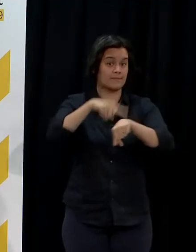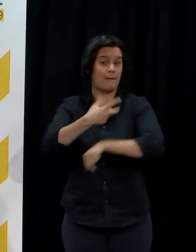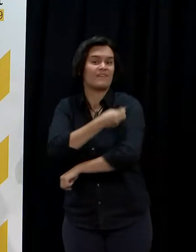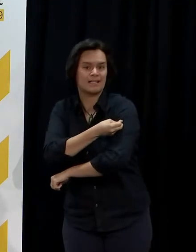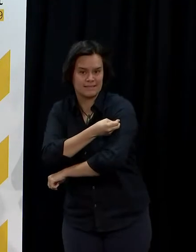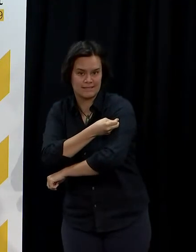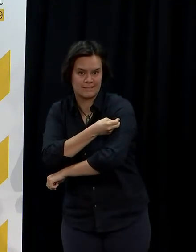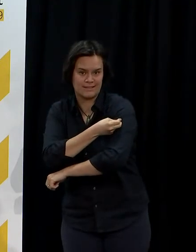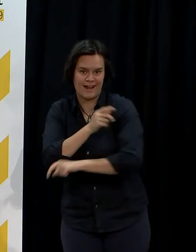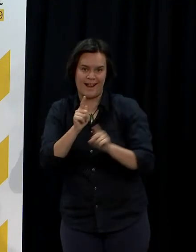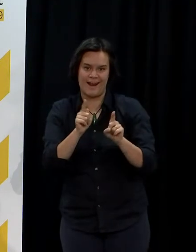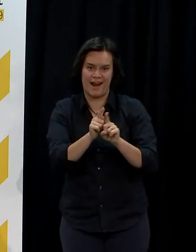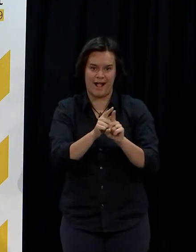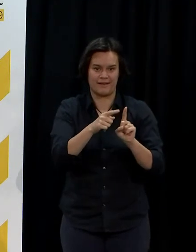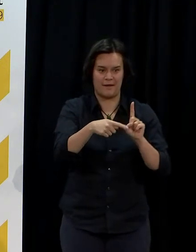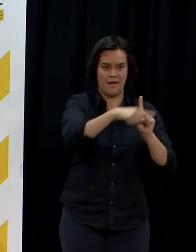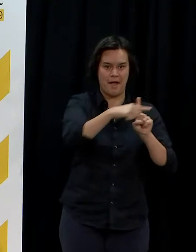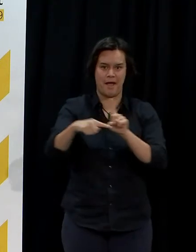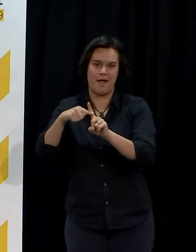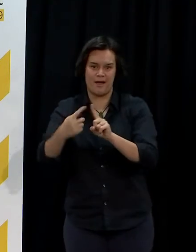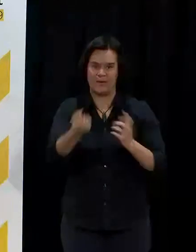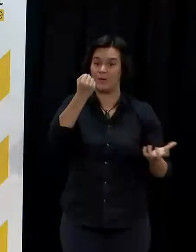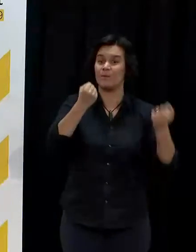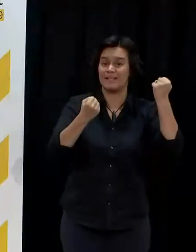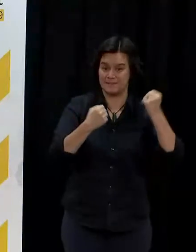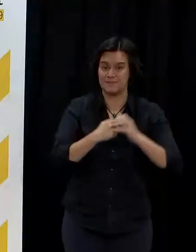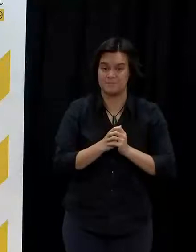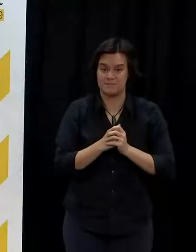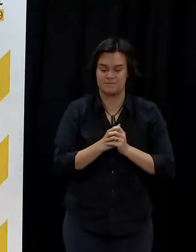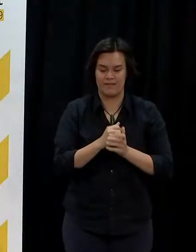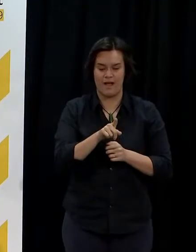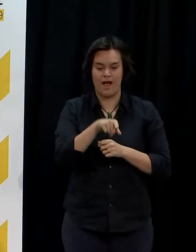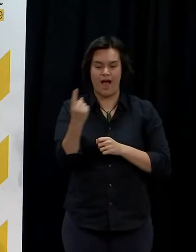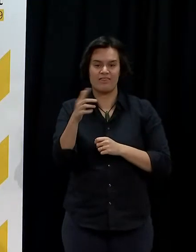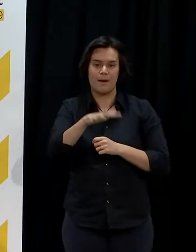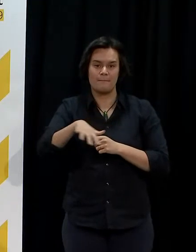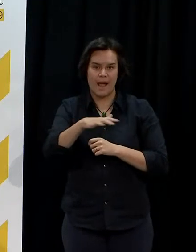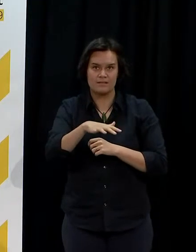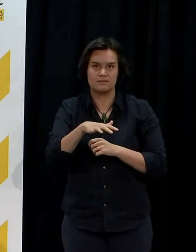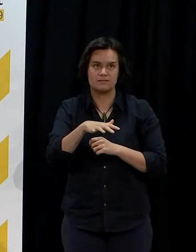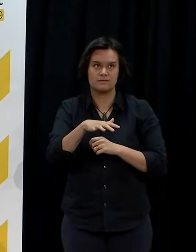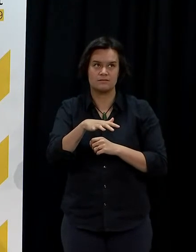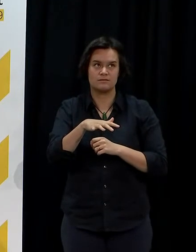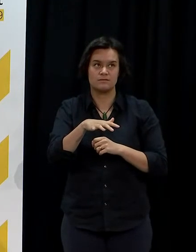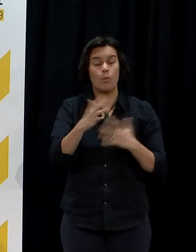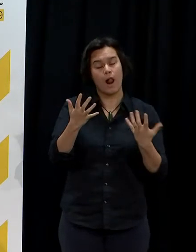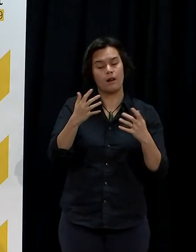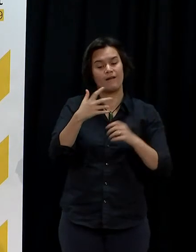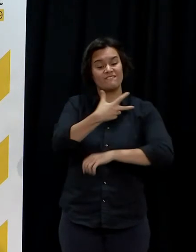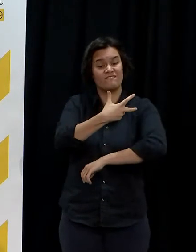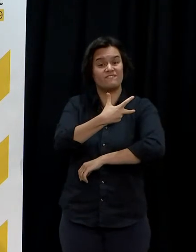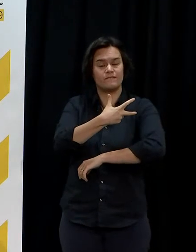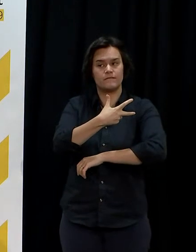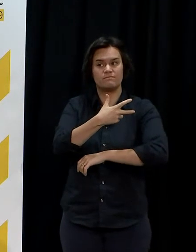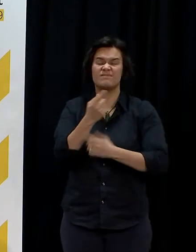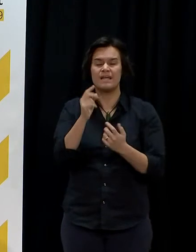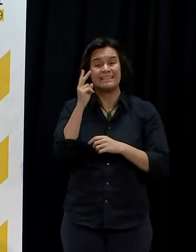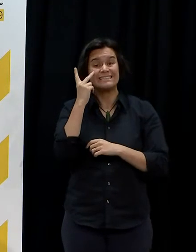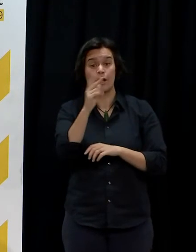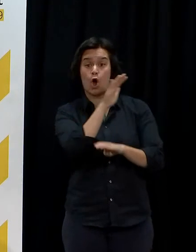On incentives, we have had some work being done by the vaccination team on other countries have used incentives